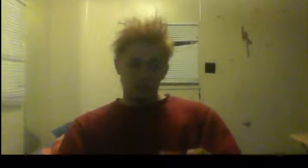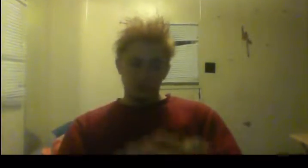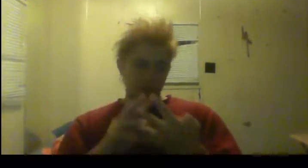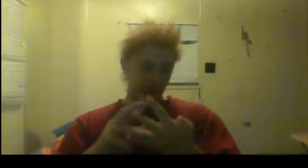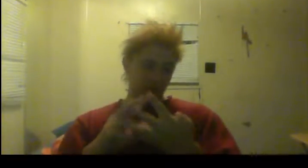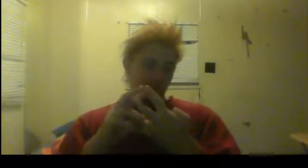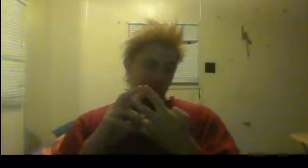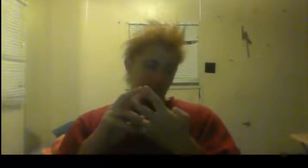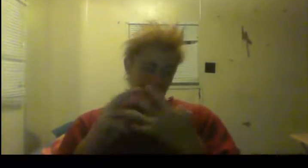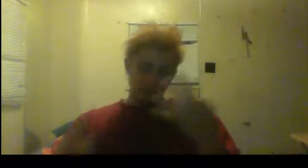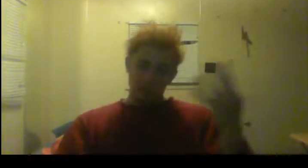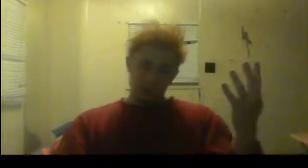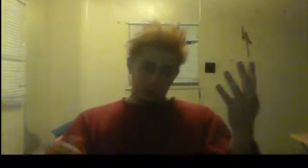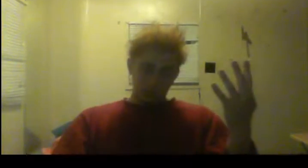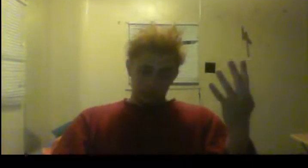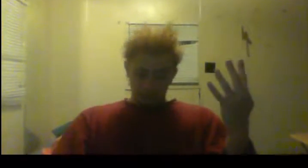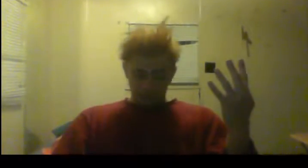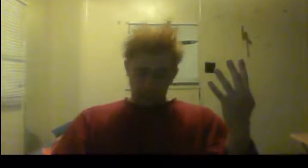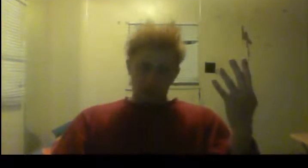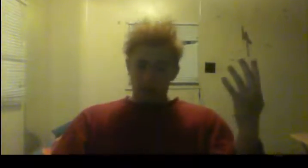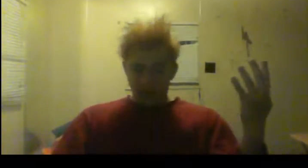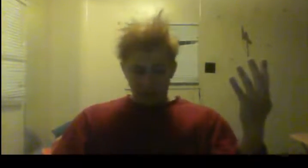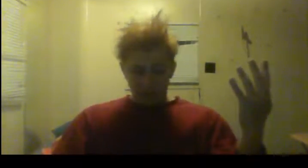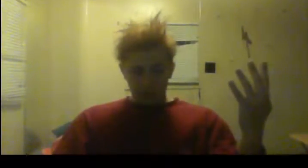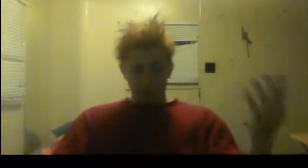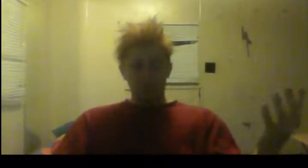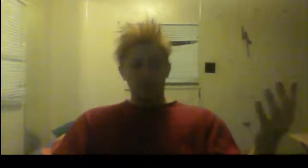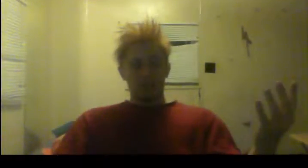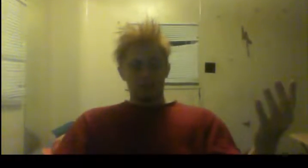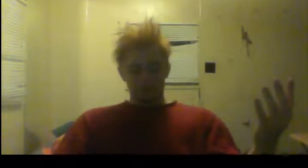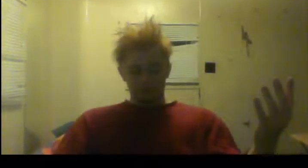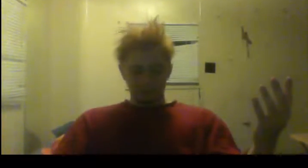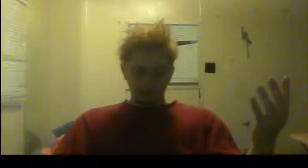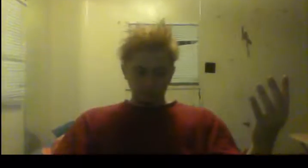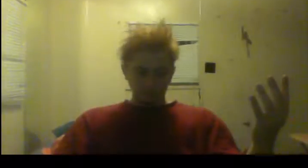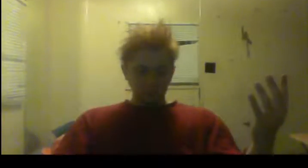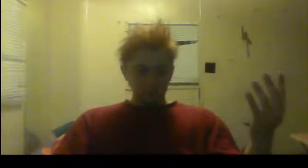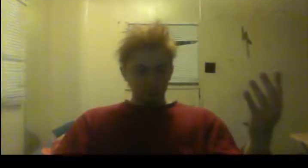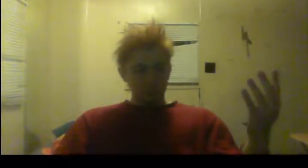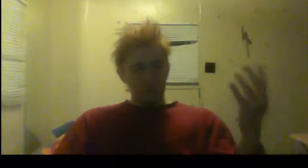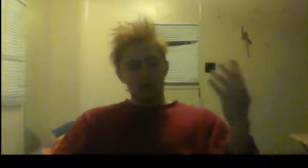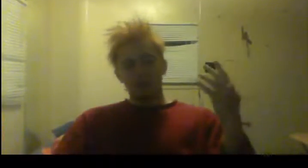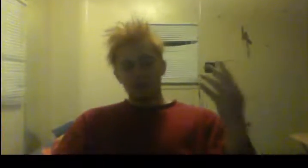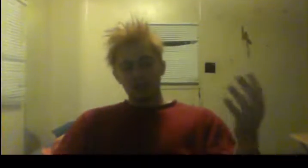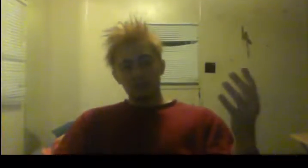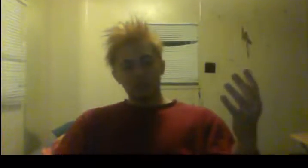four meals a day. I don't have that much money. I'm on EBT.